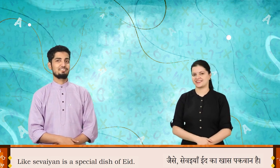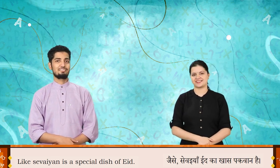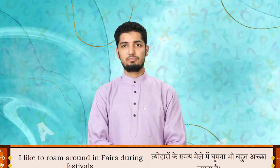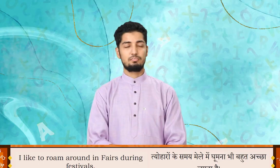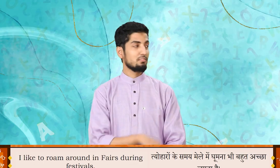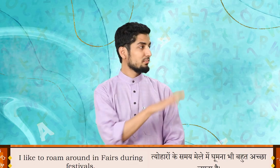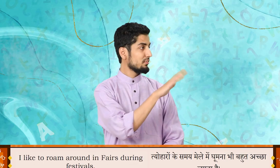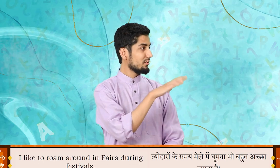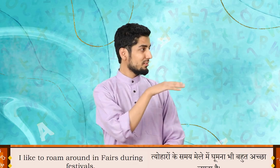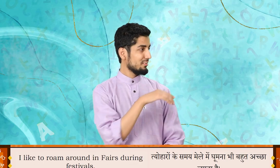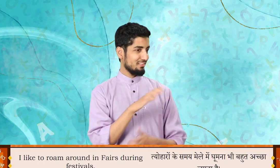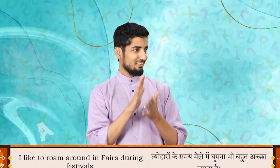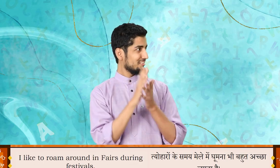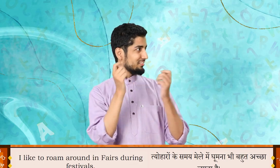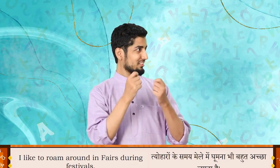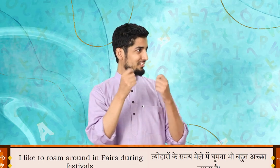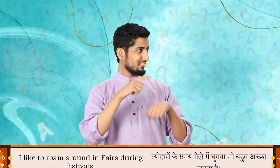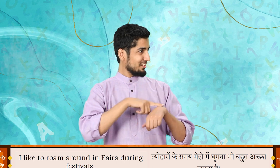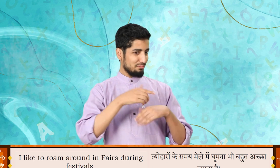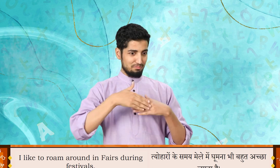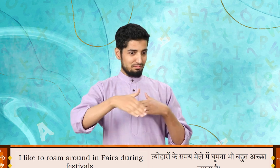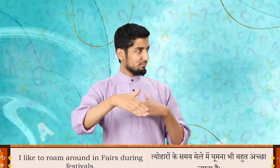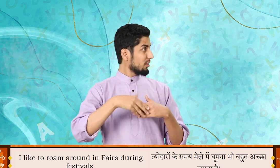I like to roam around in fairs during festivals.